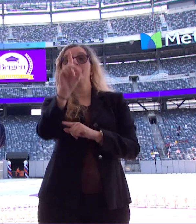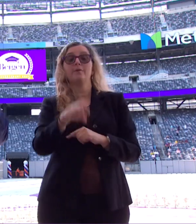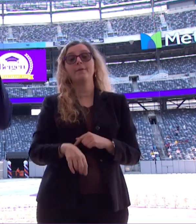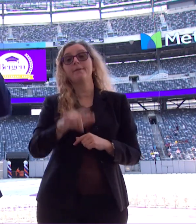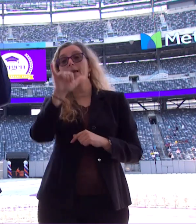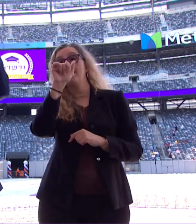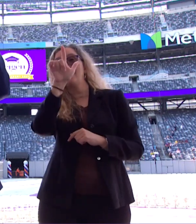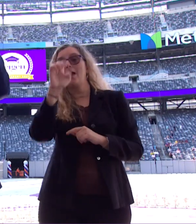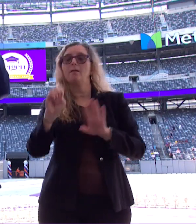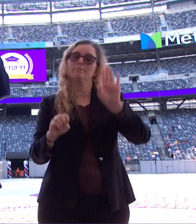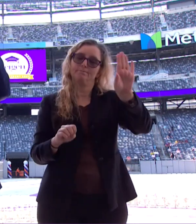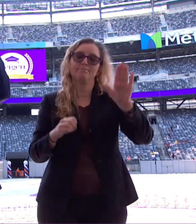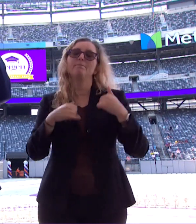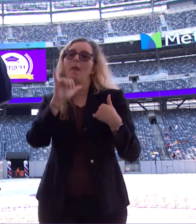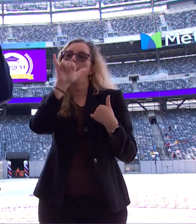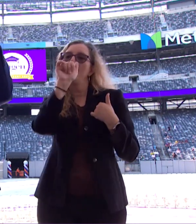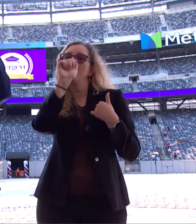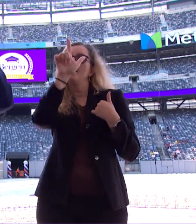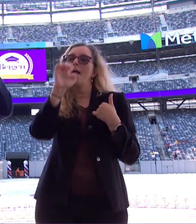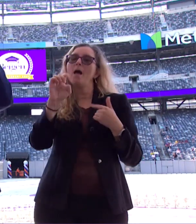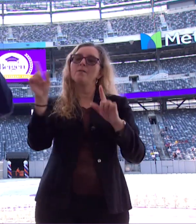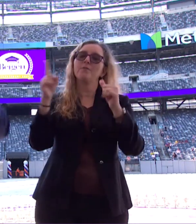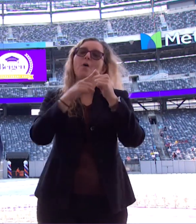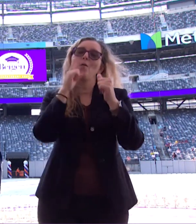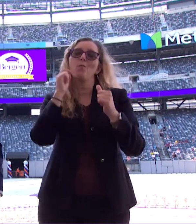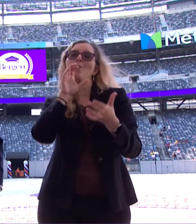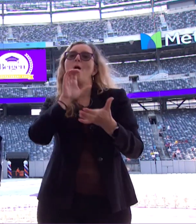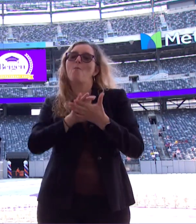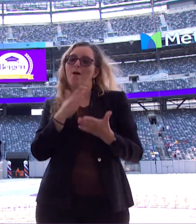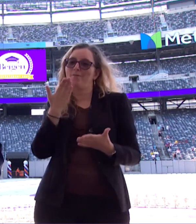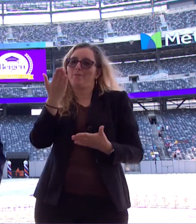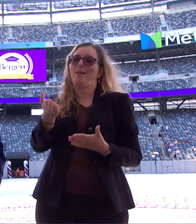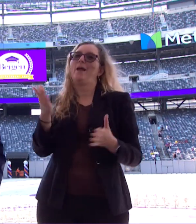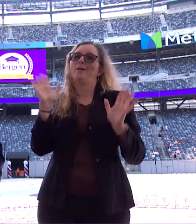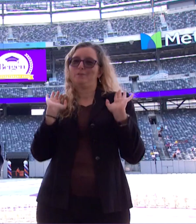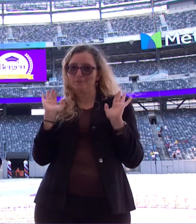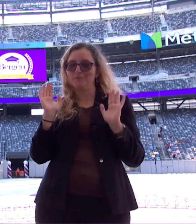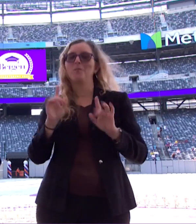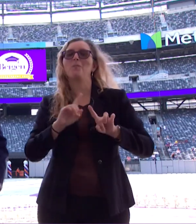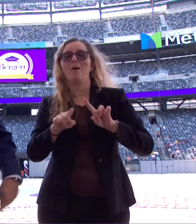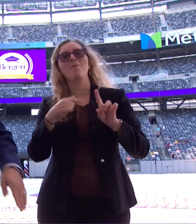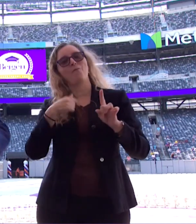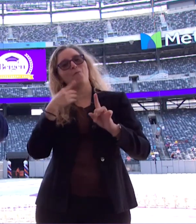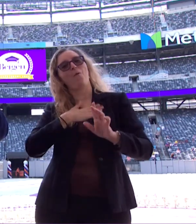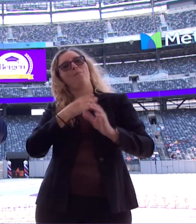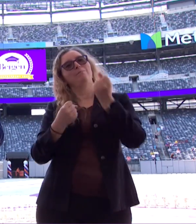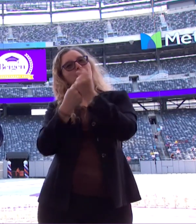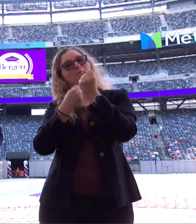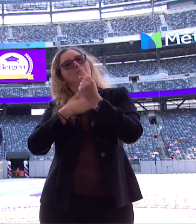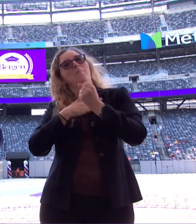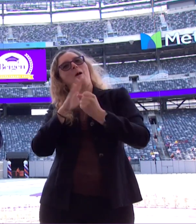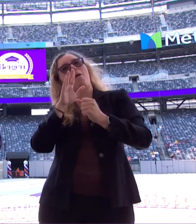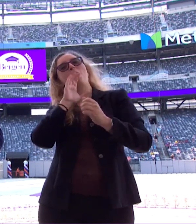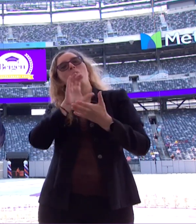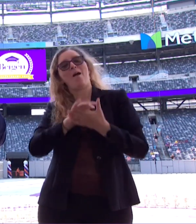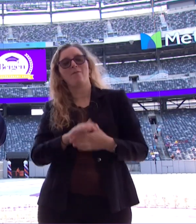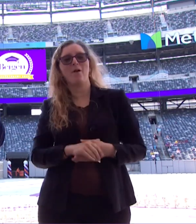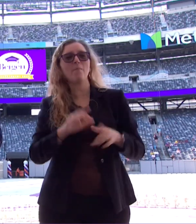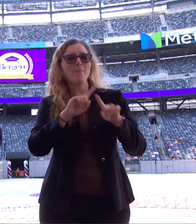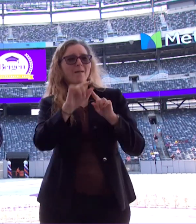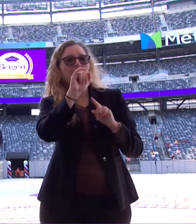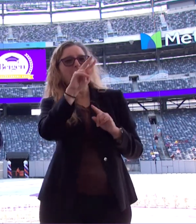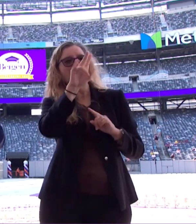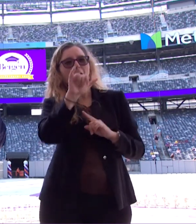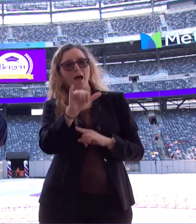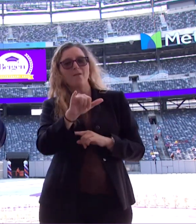Yale, okay? So Yale always comes first in that lineup. So that's for my wife there. But they're going to Ivy League schools. They're going